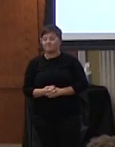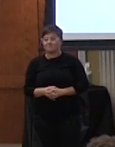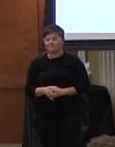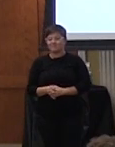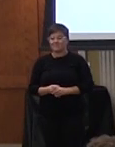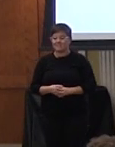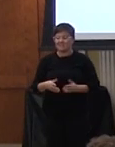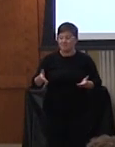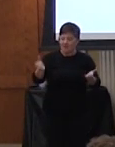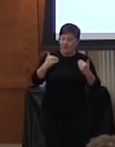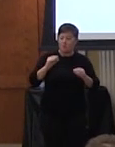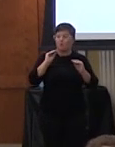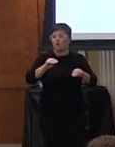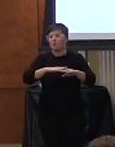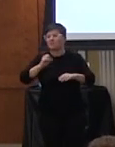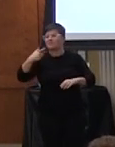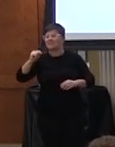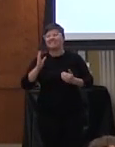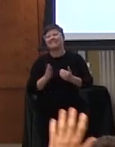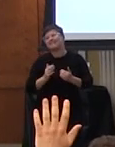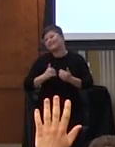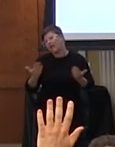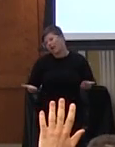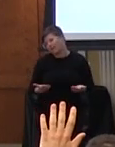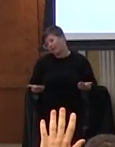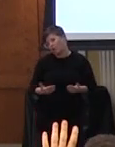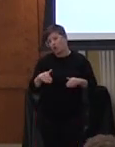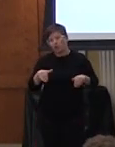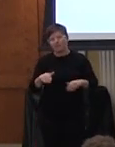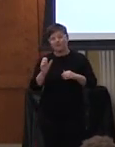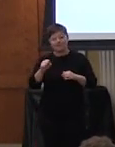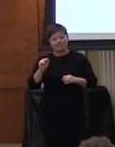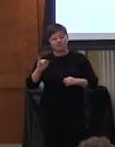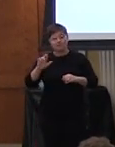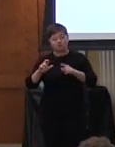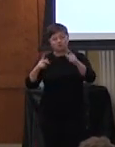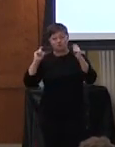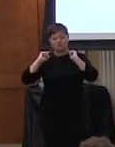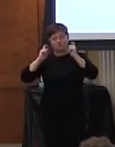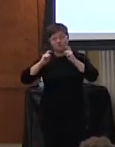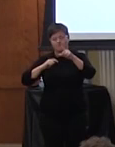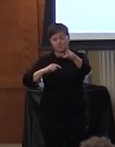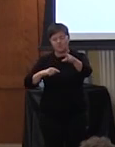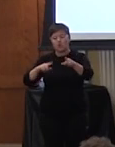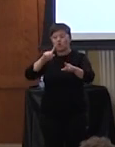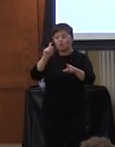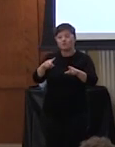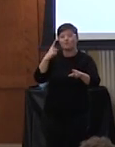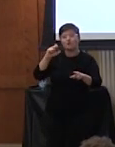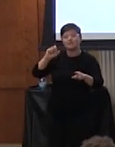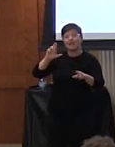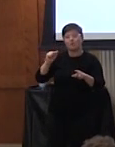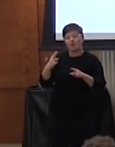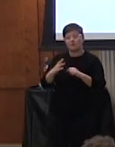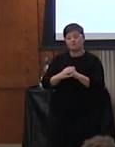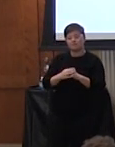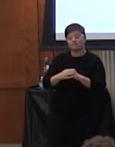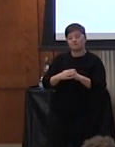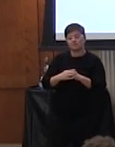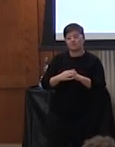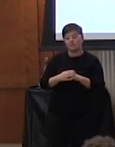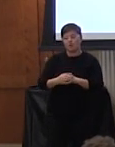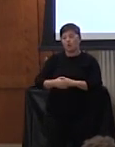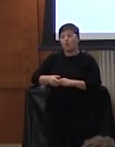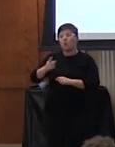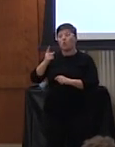kind of put them on the spot they've had it easy up here yes sir hey my question is for sarah um there was a